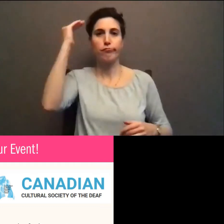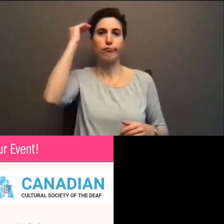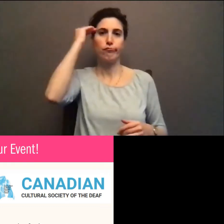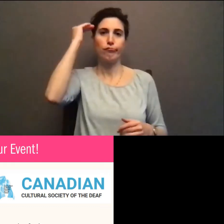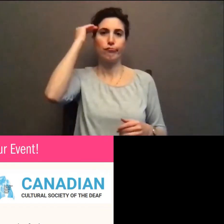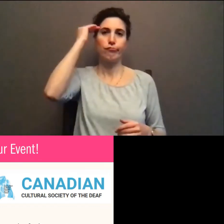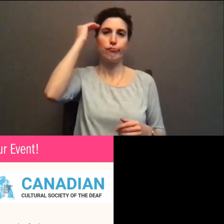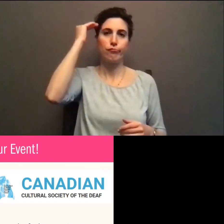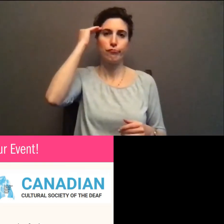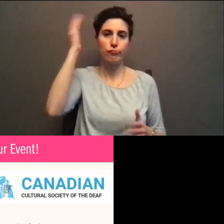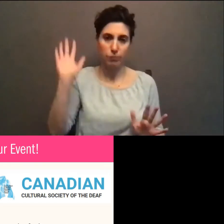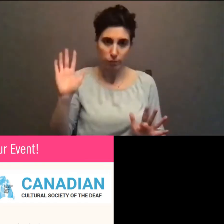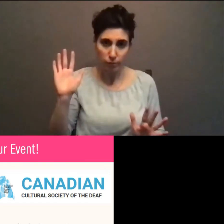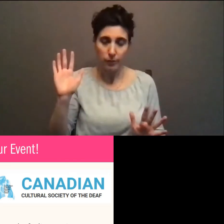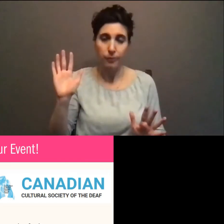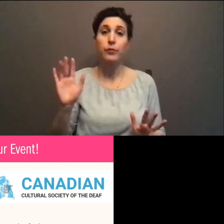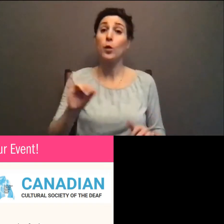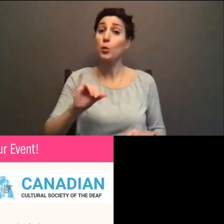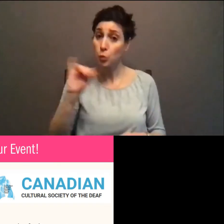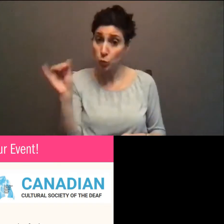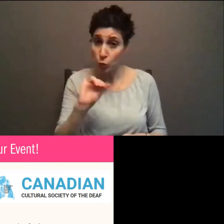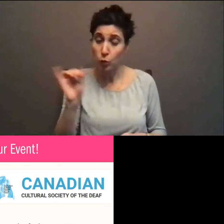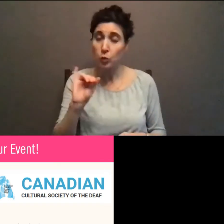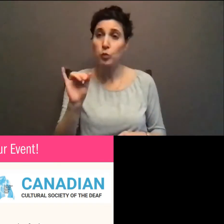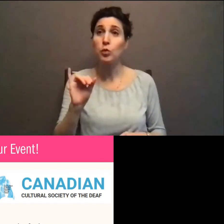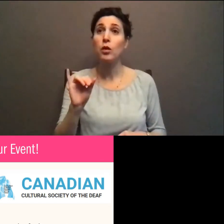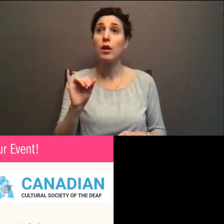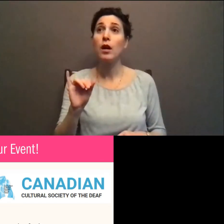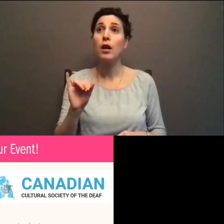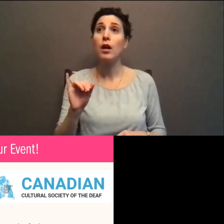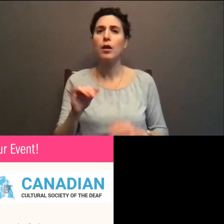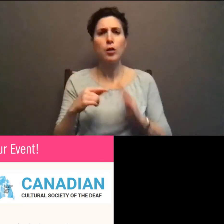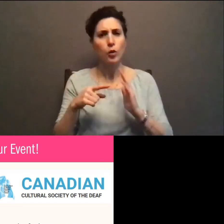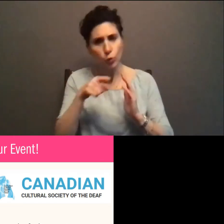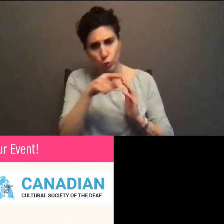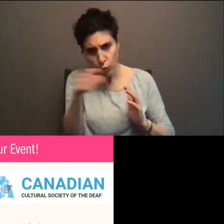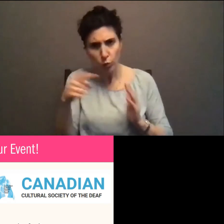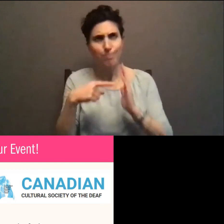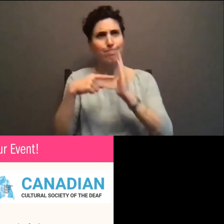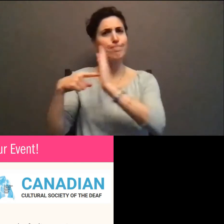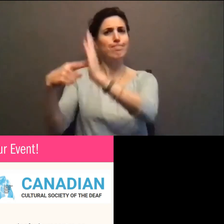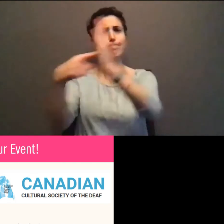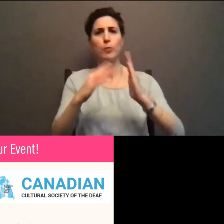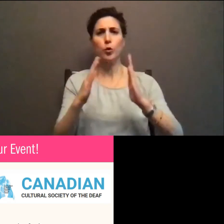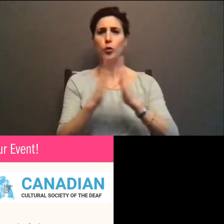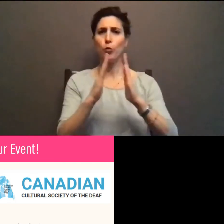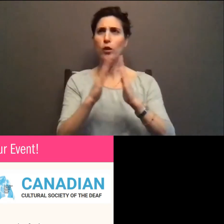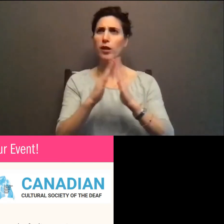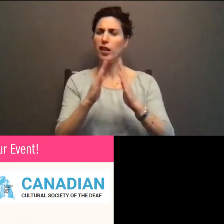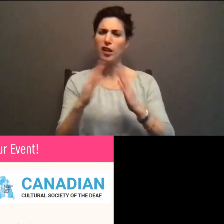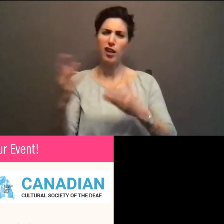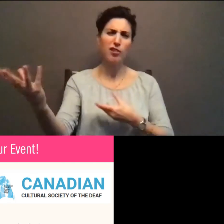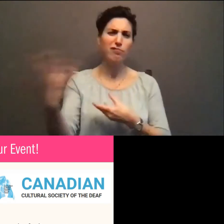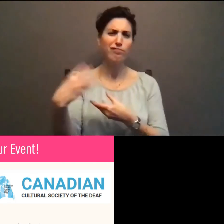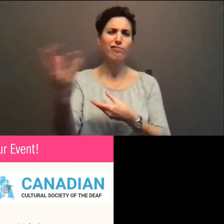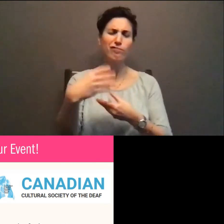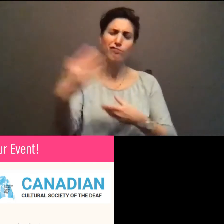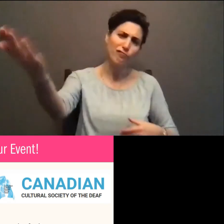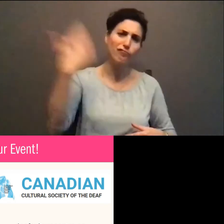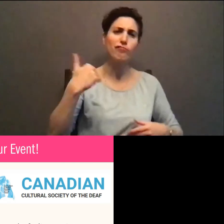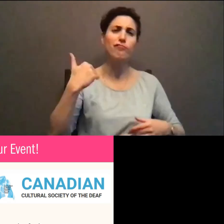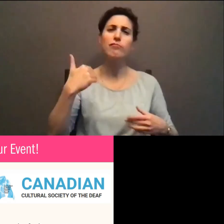provides the information and two, it shows to the community that you are trying and that you